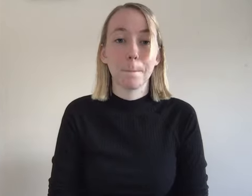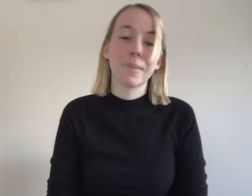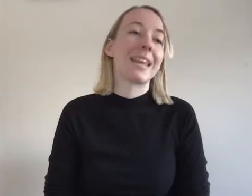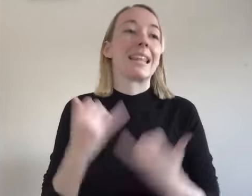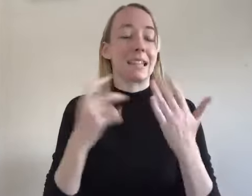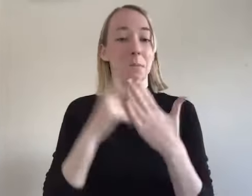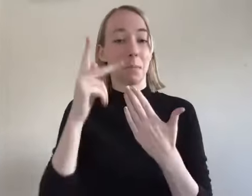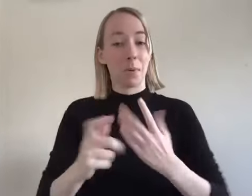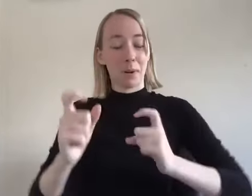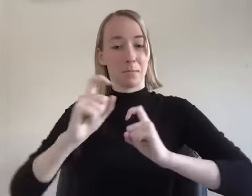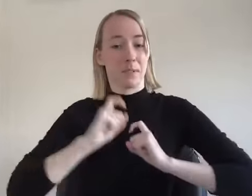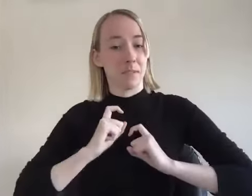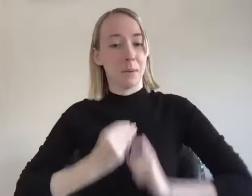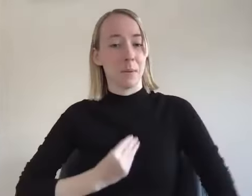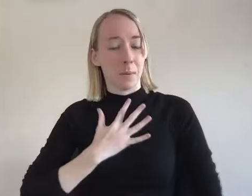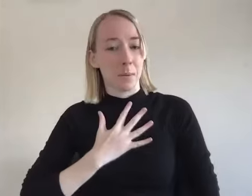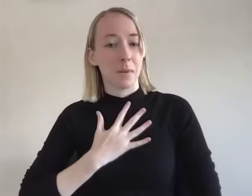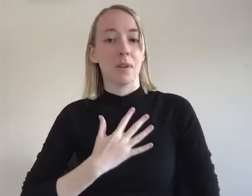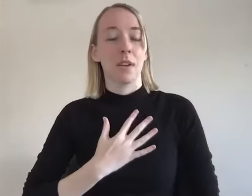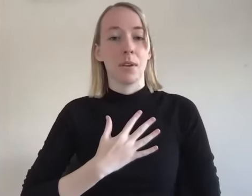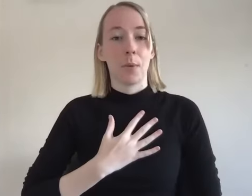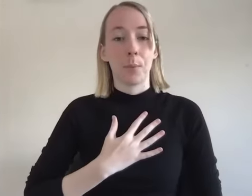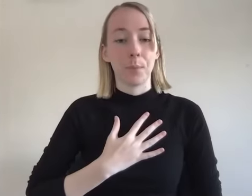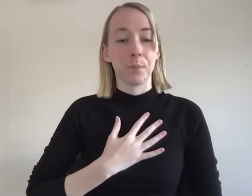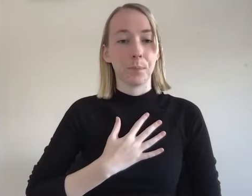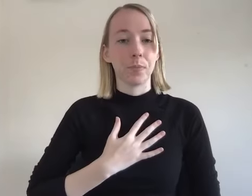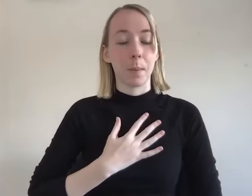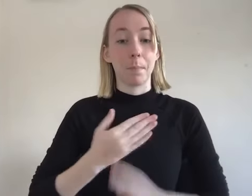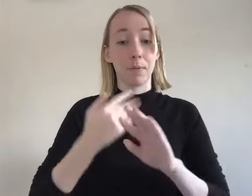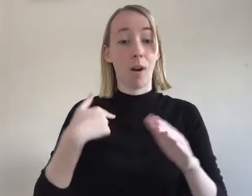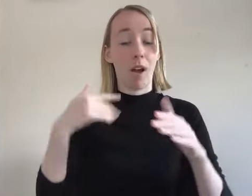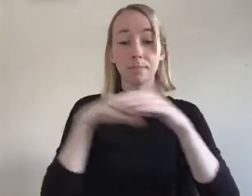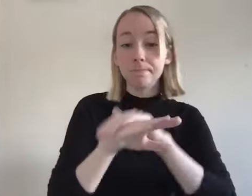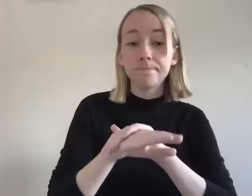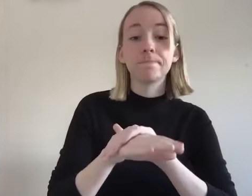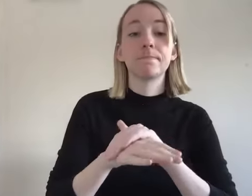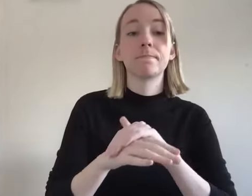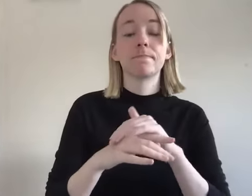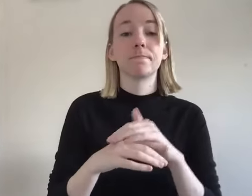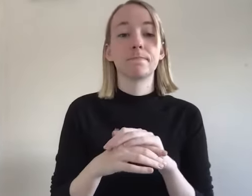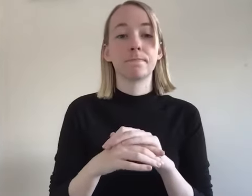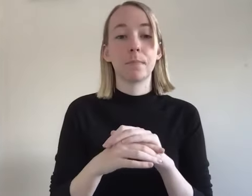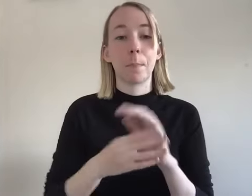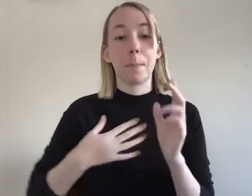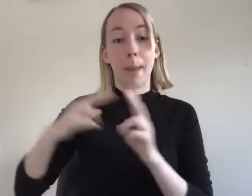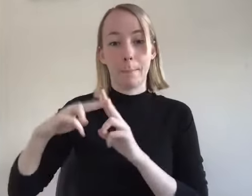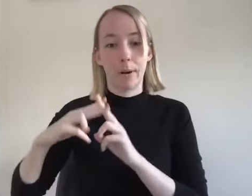program has given me is um i when i before i got here like and my